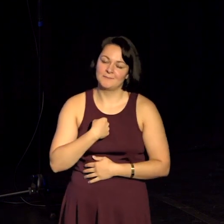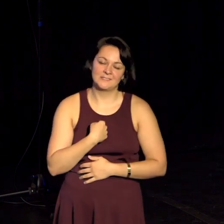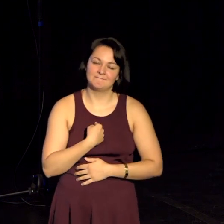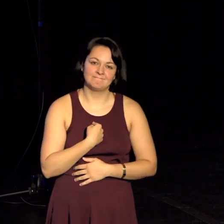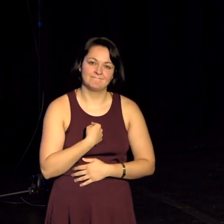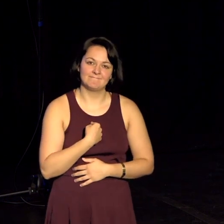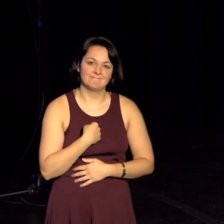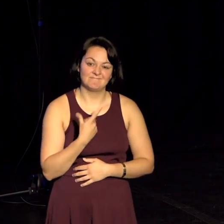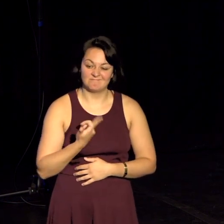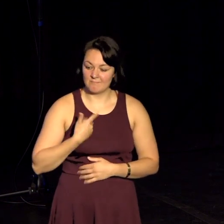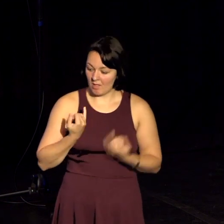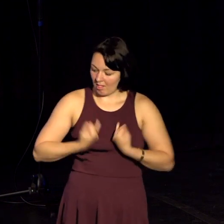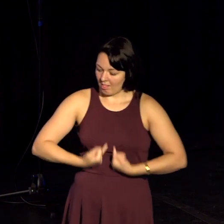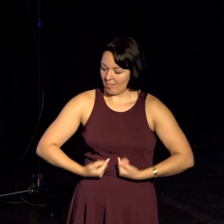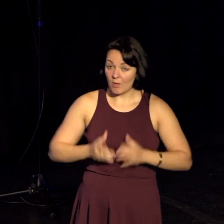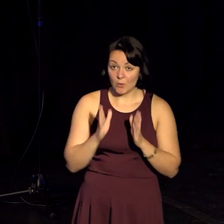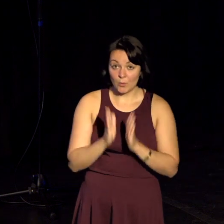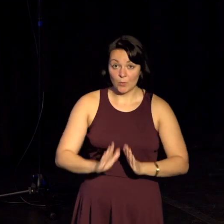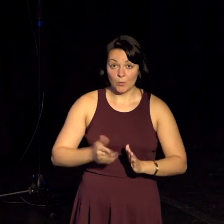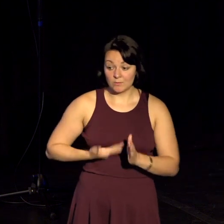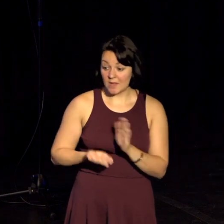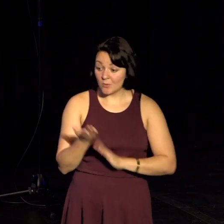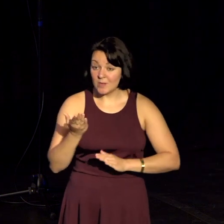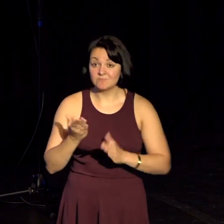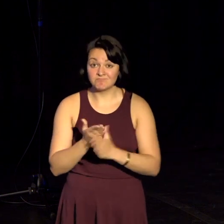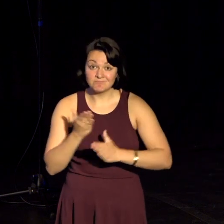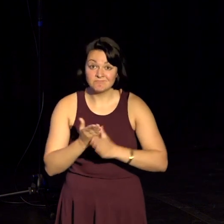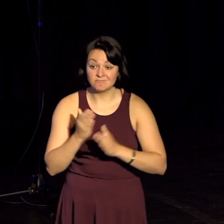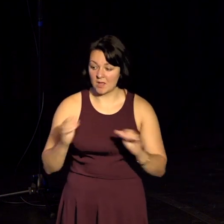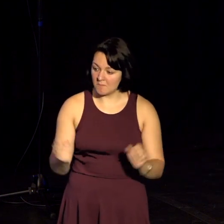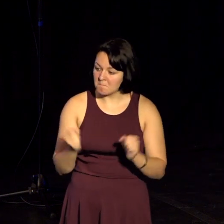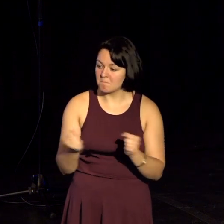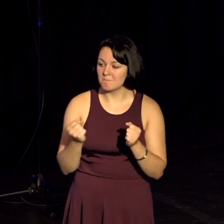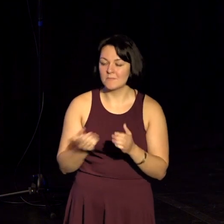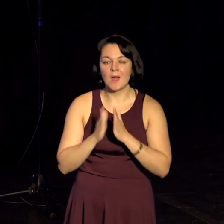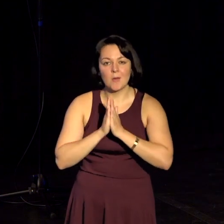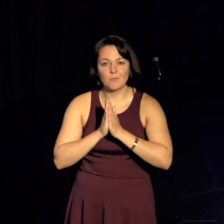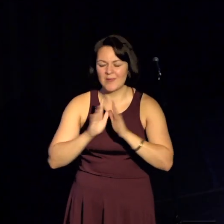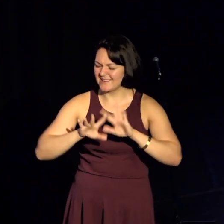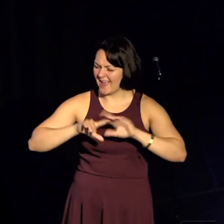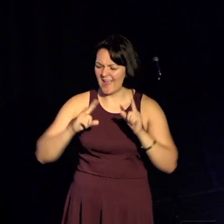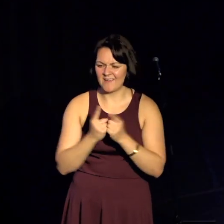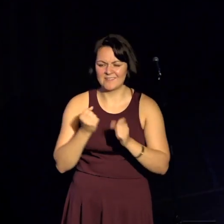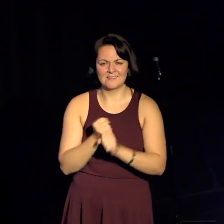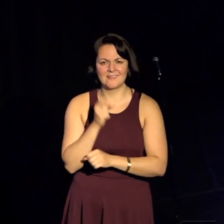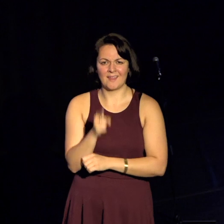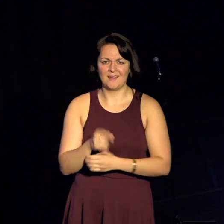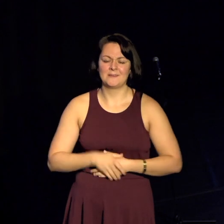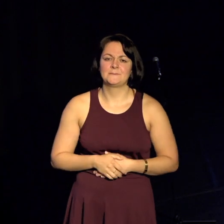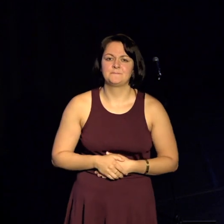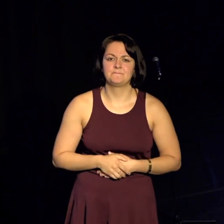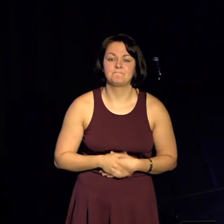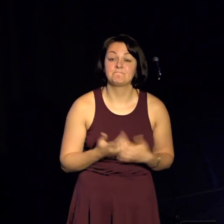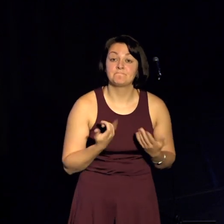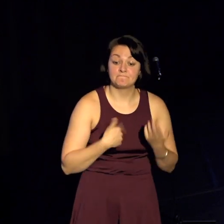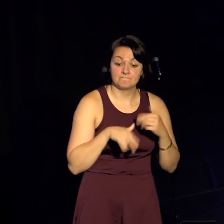I lost a ton of weight, went to rehab, prayed, everything you're supposed to do. And if I could see that doctor